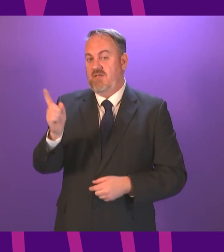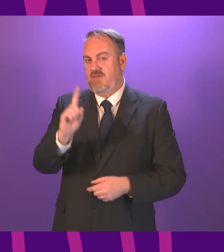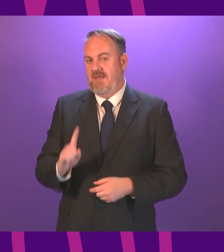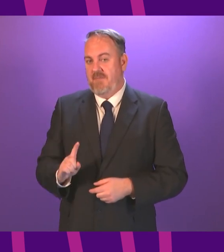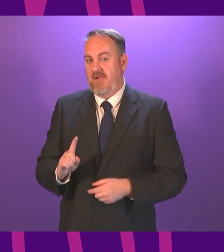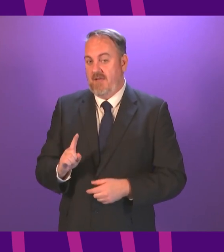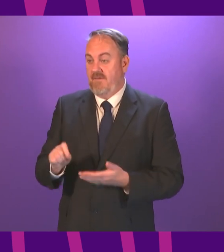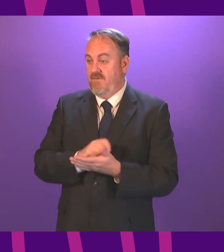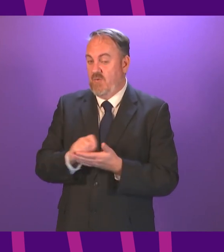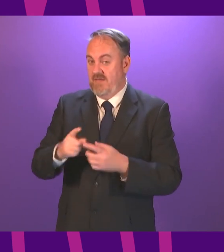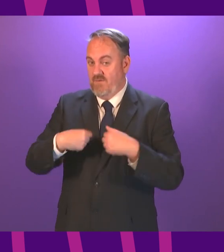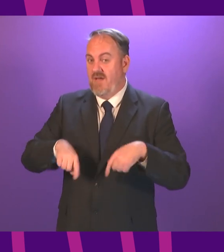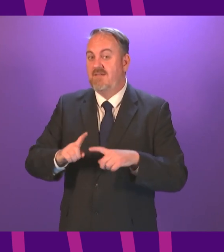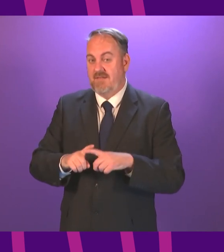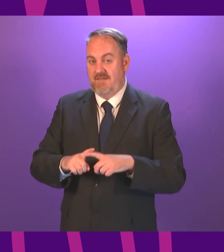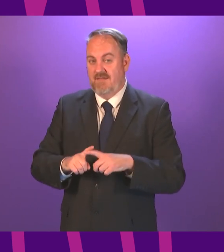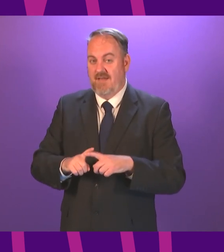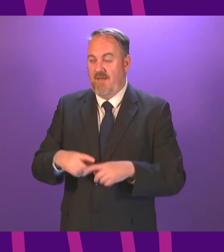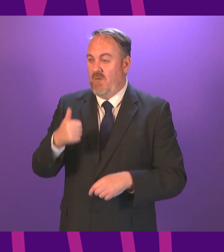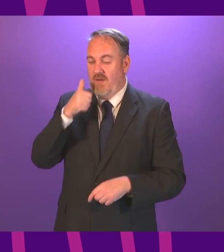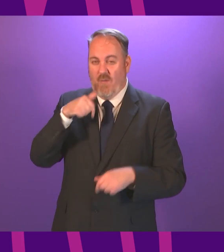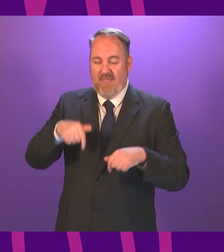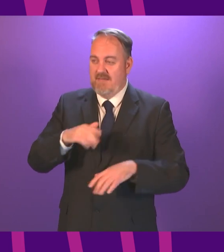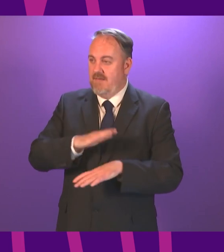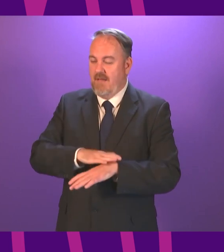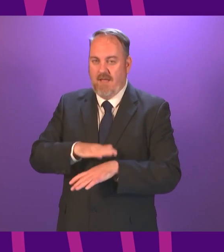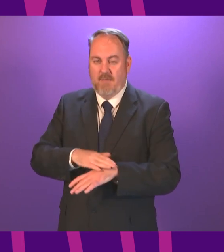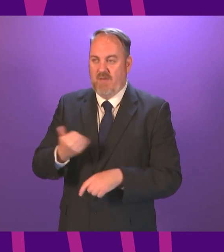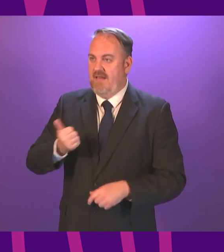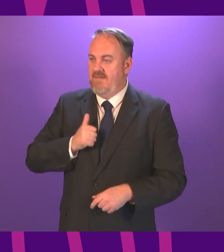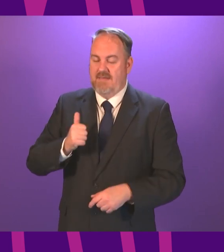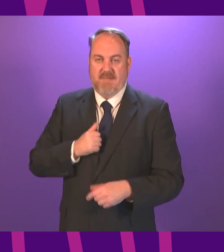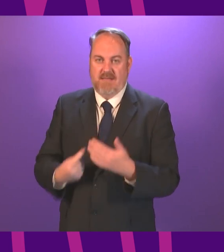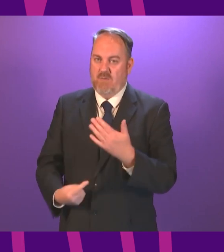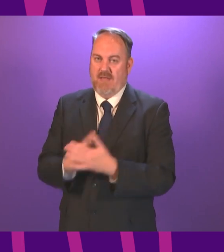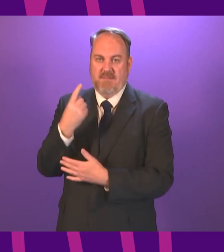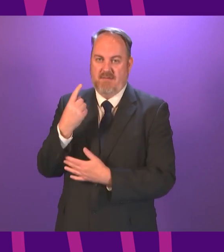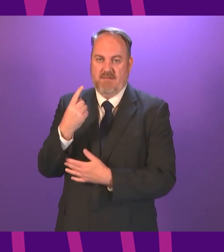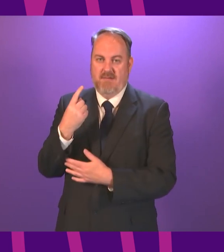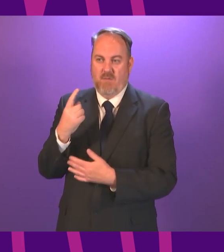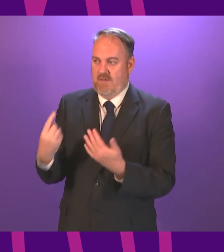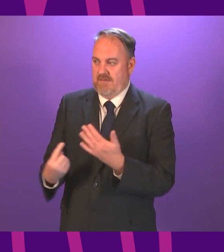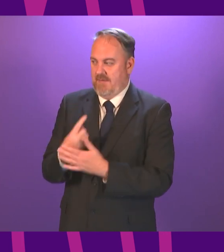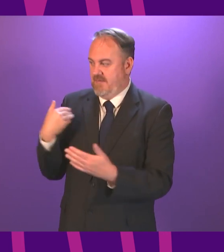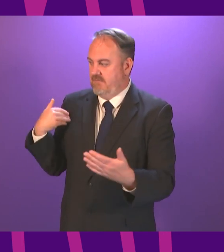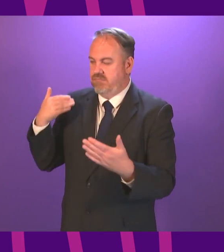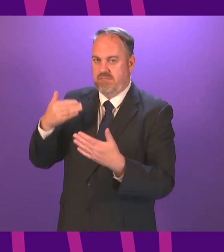together in a period of time that none of us could have envisaged none of us could have imagined and I am certain not just the government but every single one of